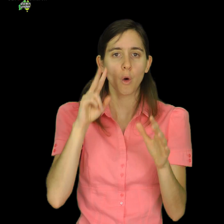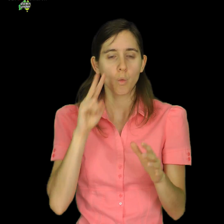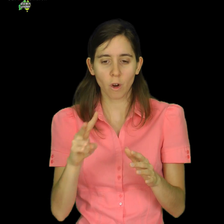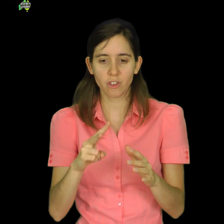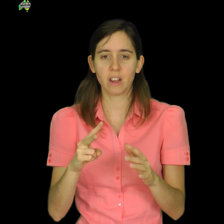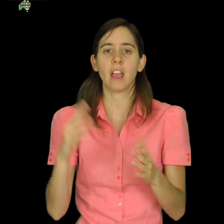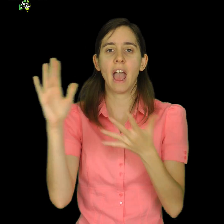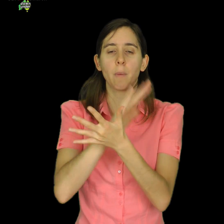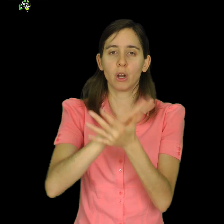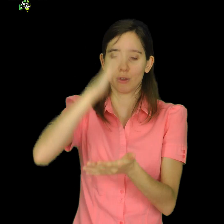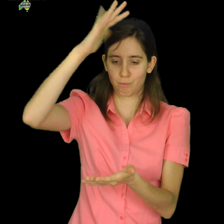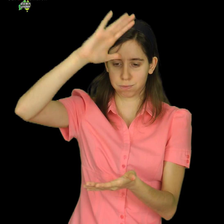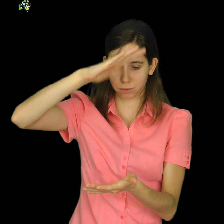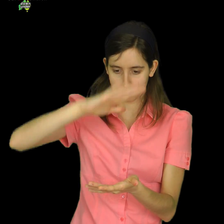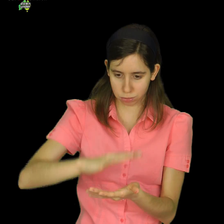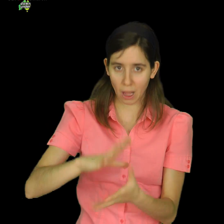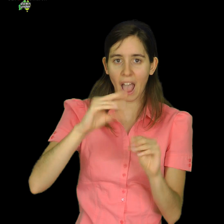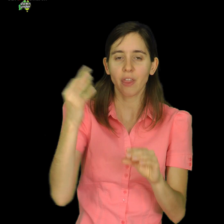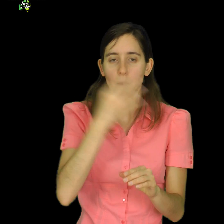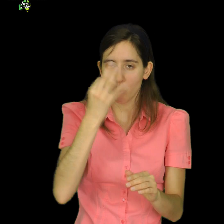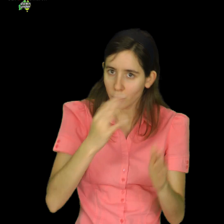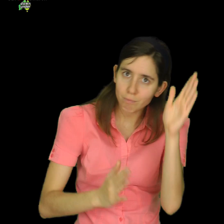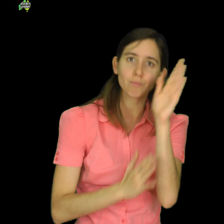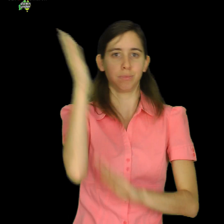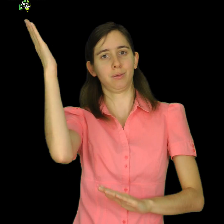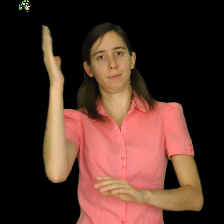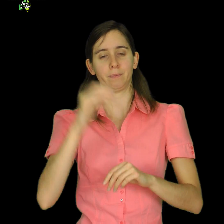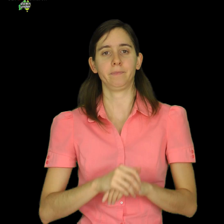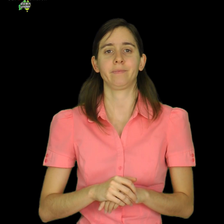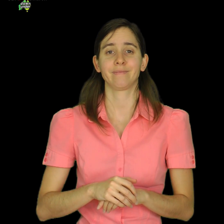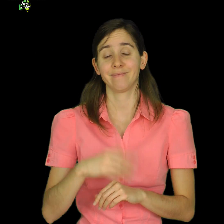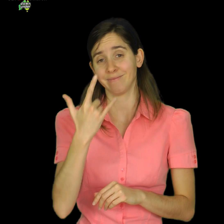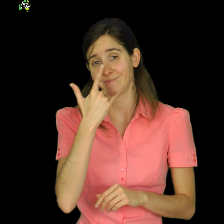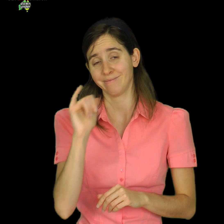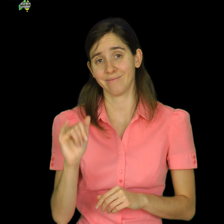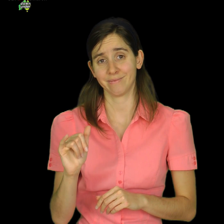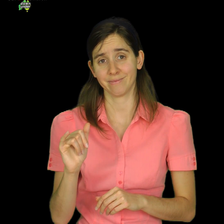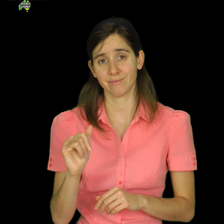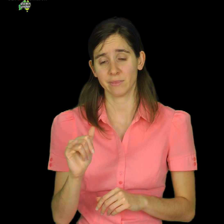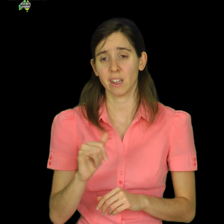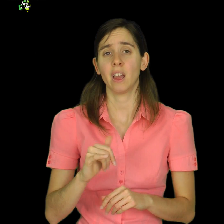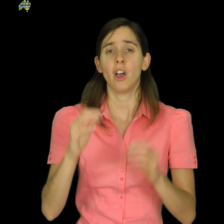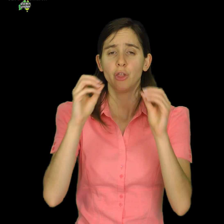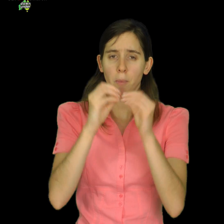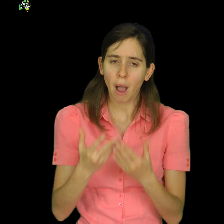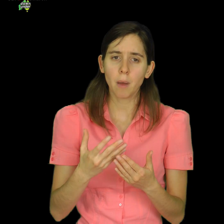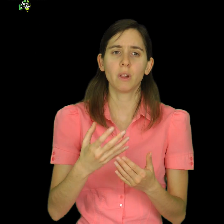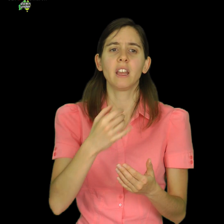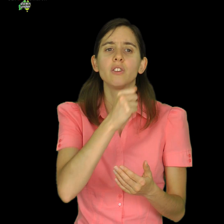and higher levels of boredom. Unfortunately, though the Bible is sweeter than honey, according to Psalms